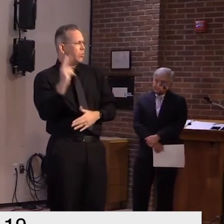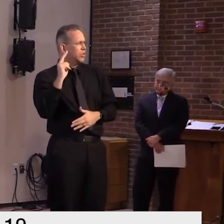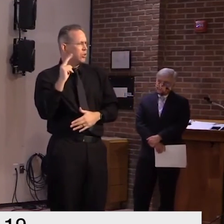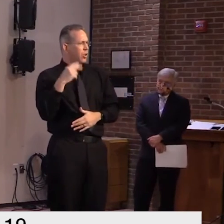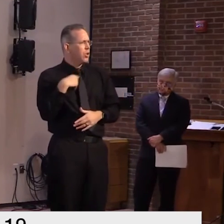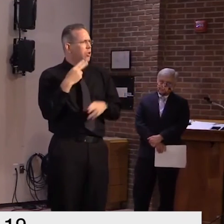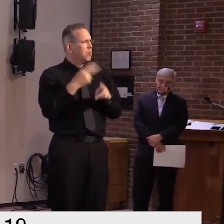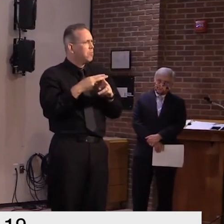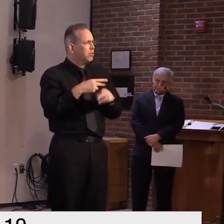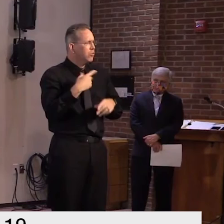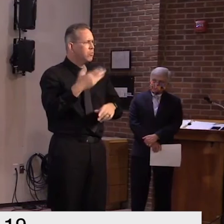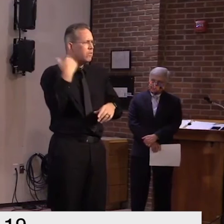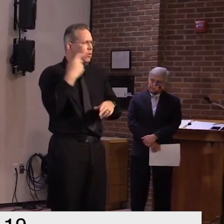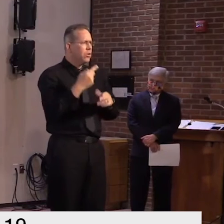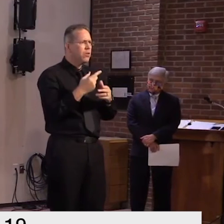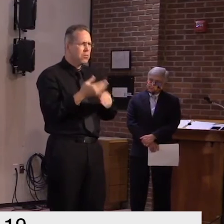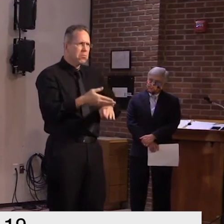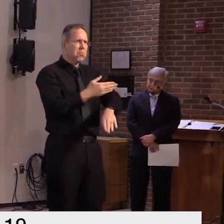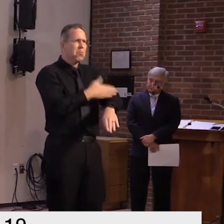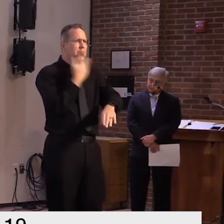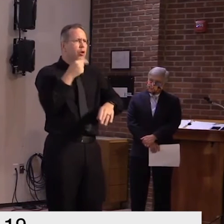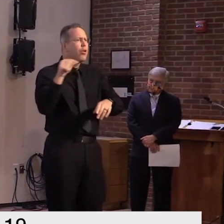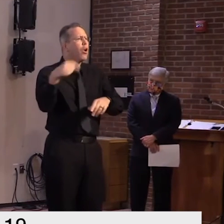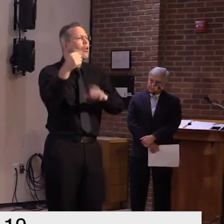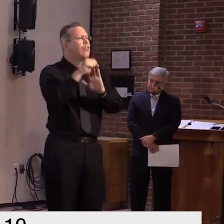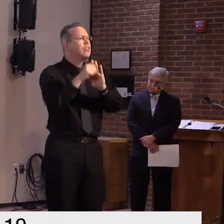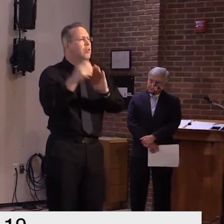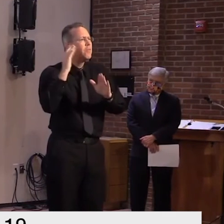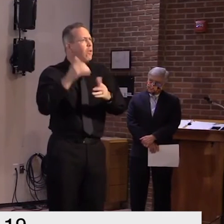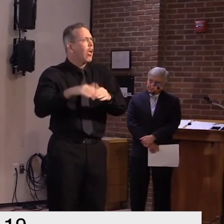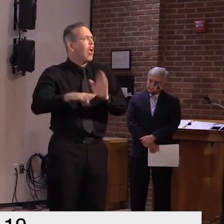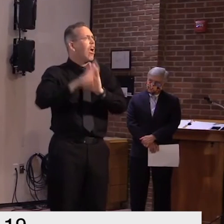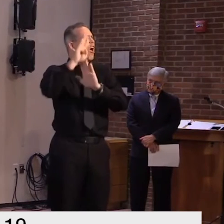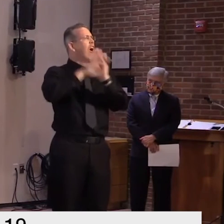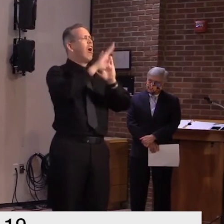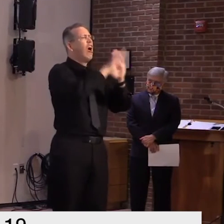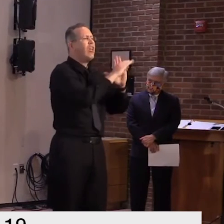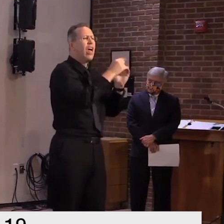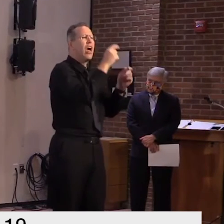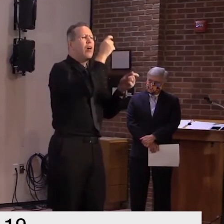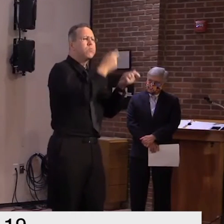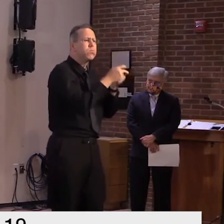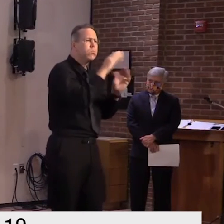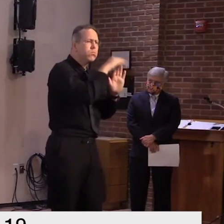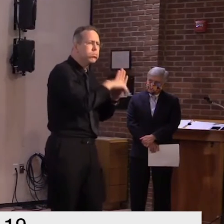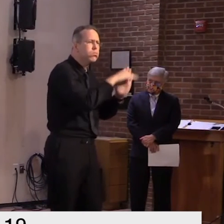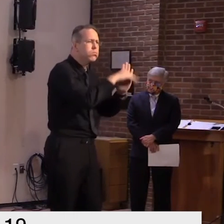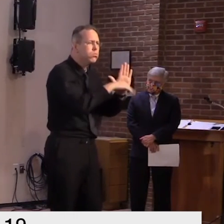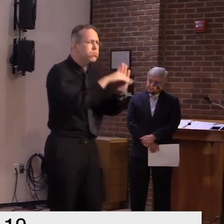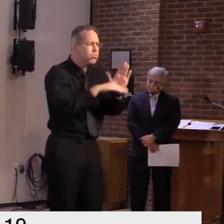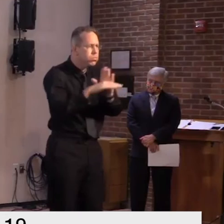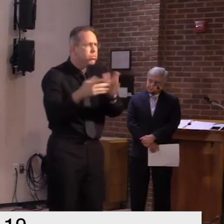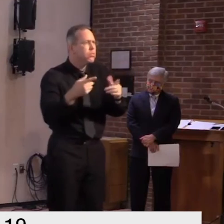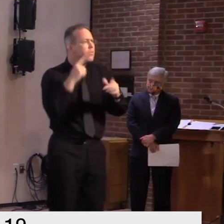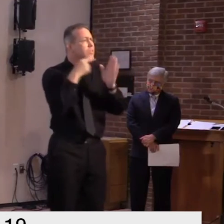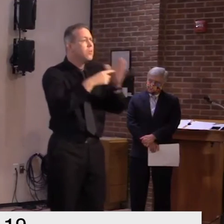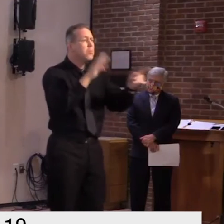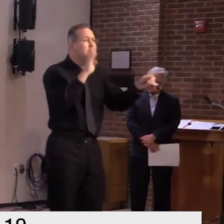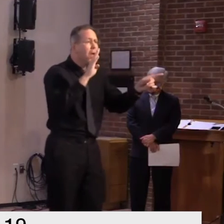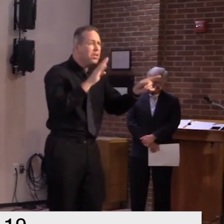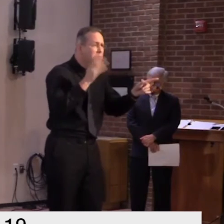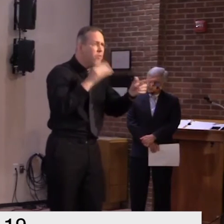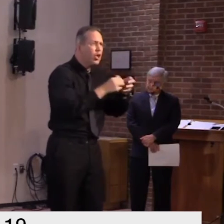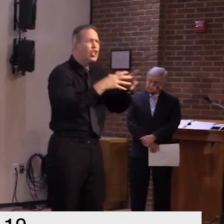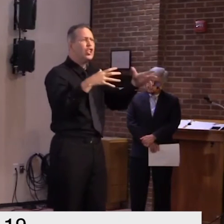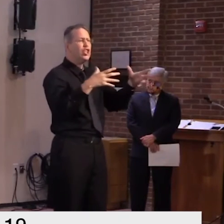and uh as well as in uh boston and uh in the boston area in massachusetts in general and that's good